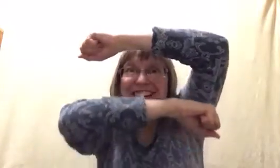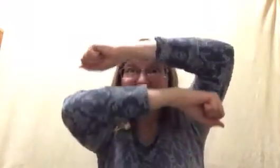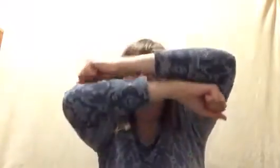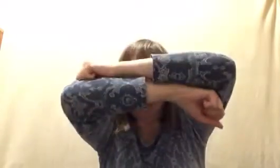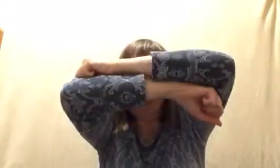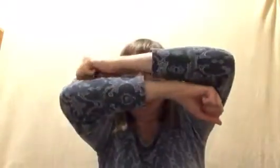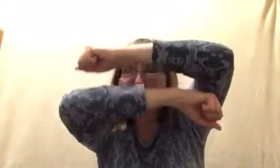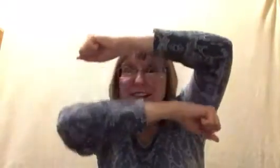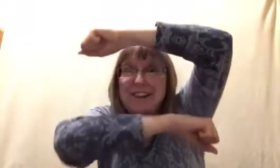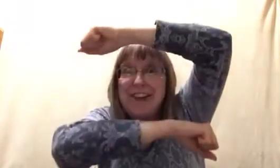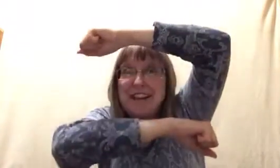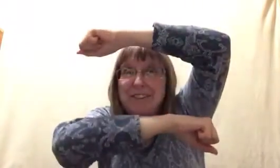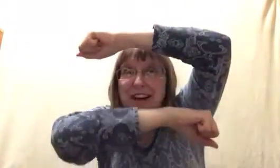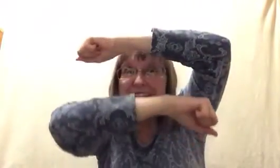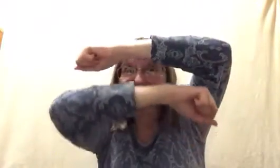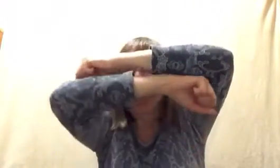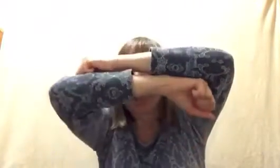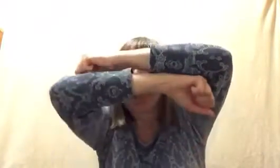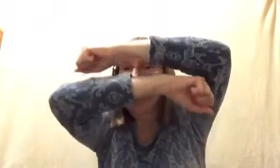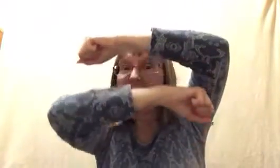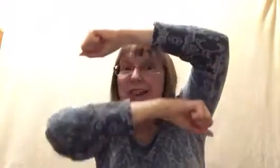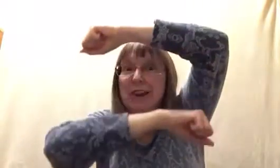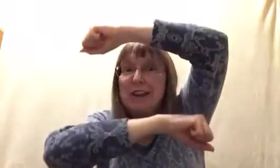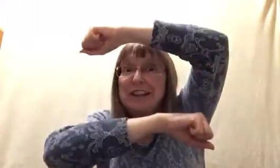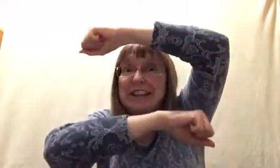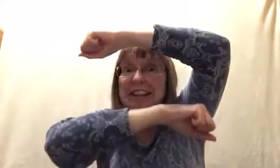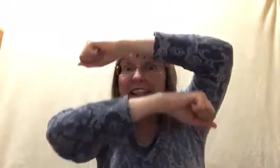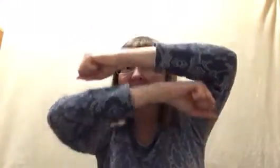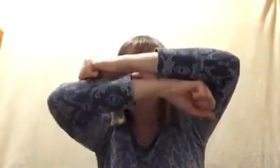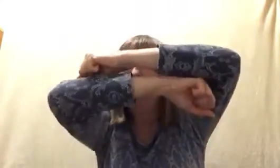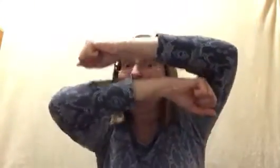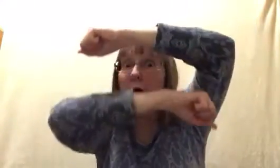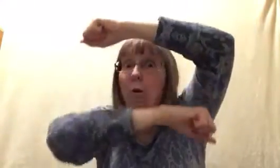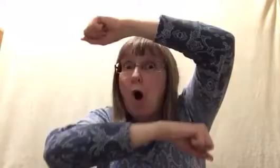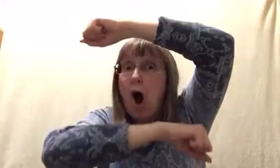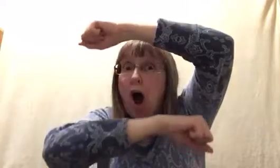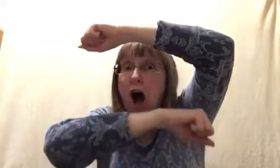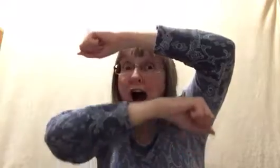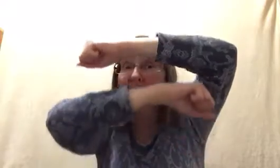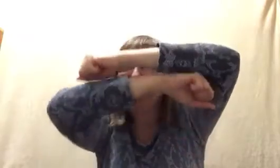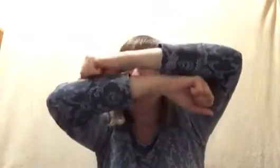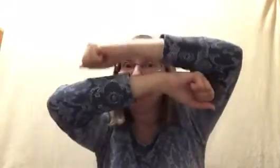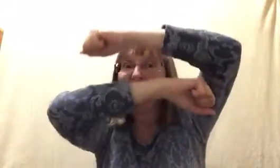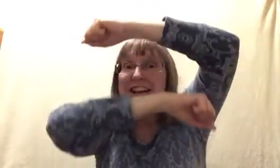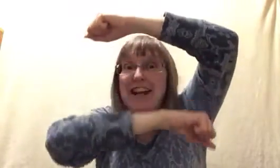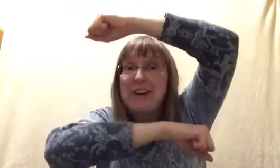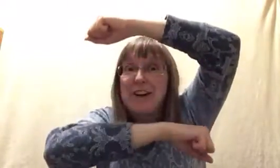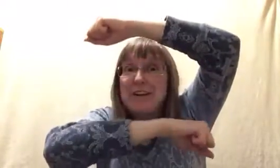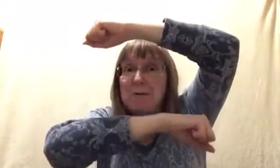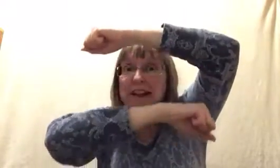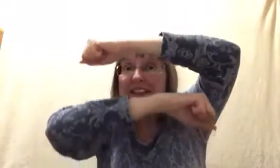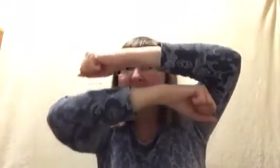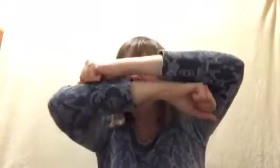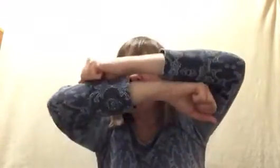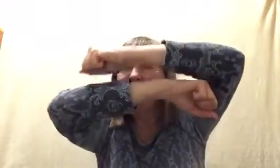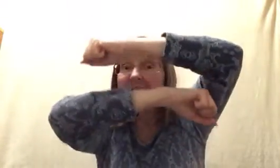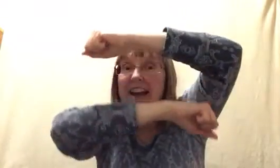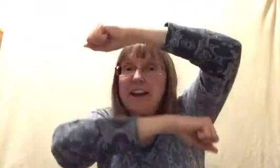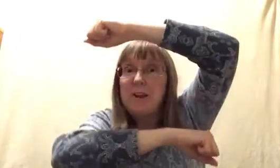shark, great white shark, lurking in the water. A great white shark, a great